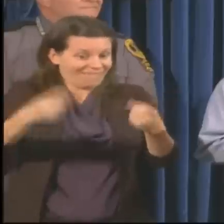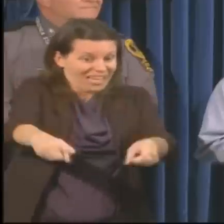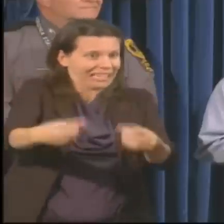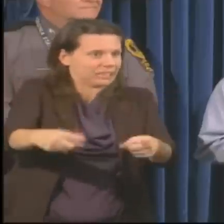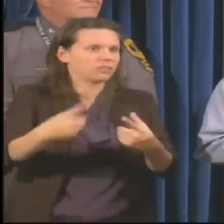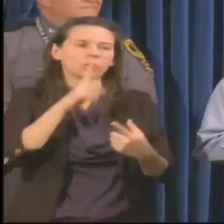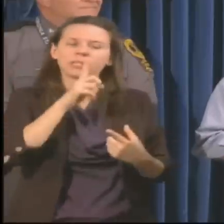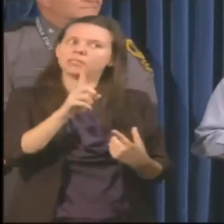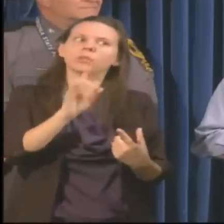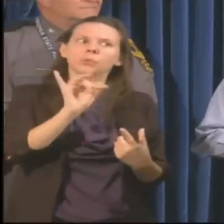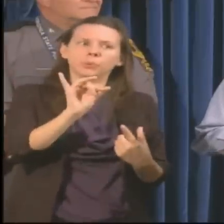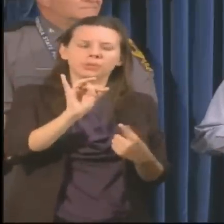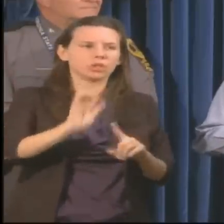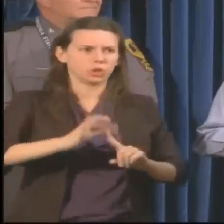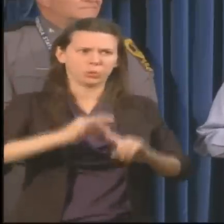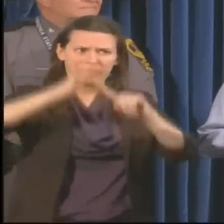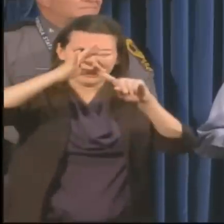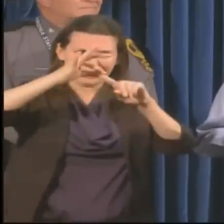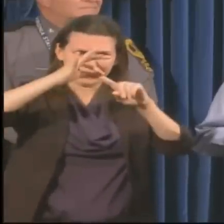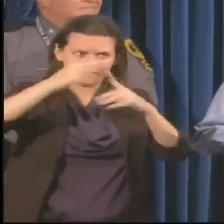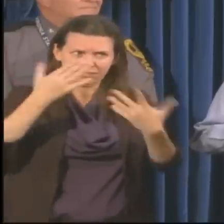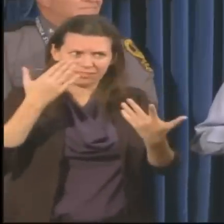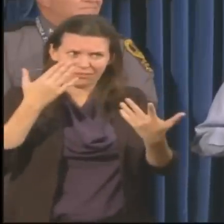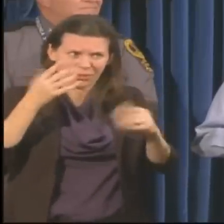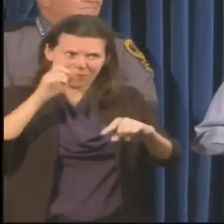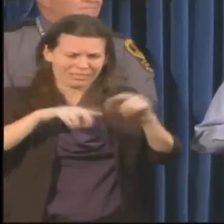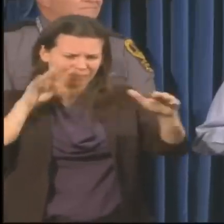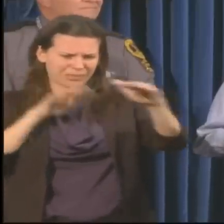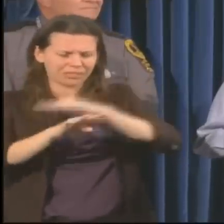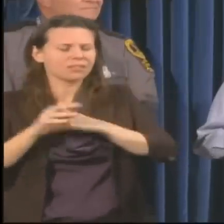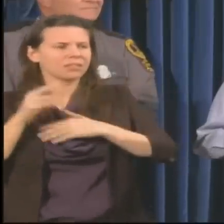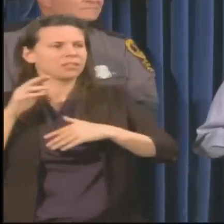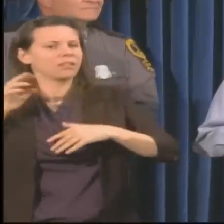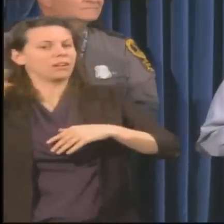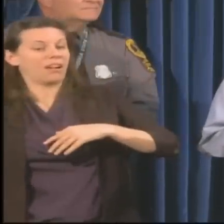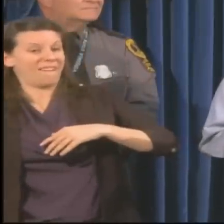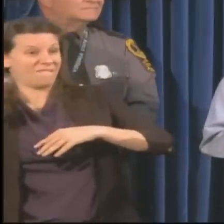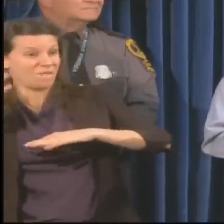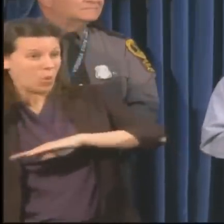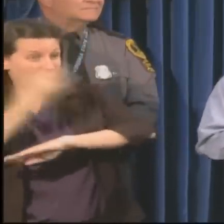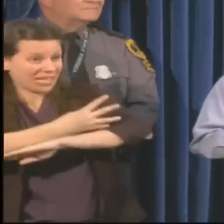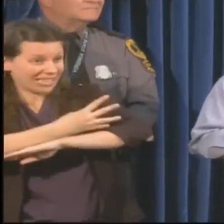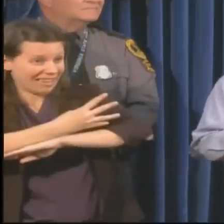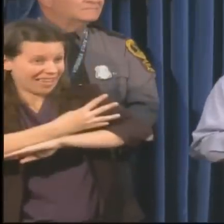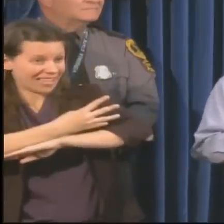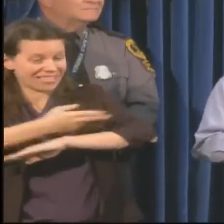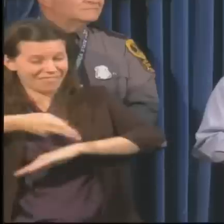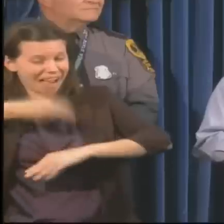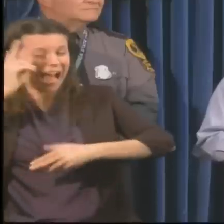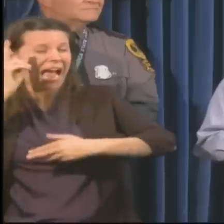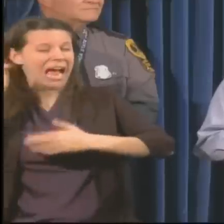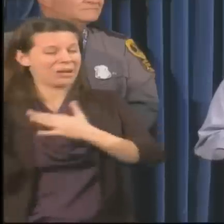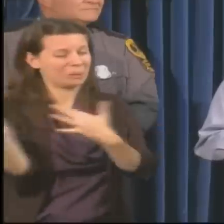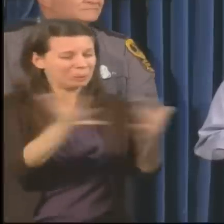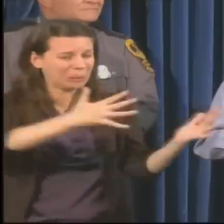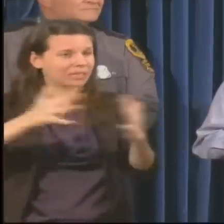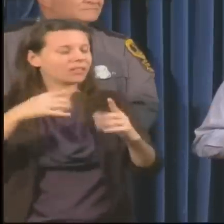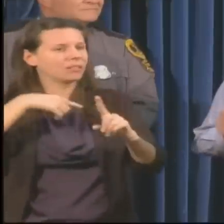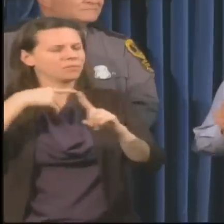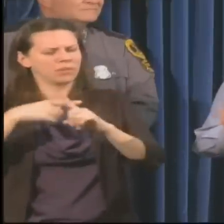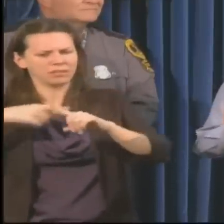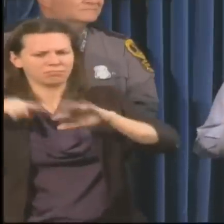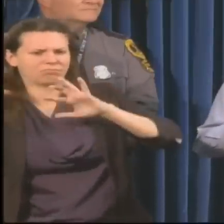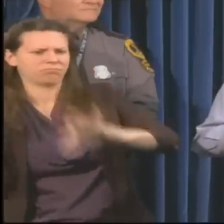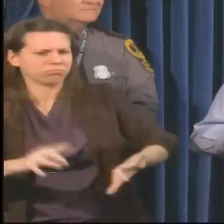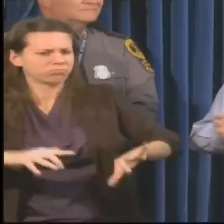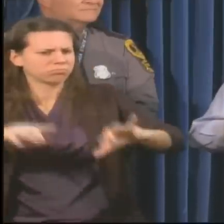impacts are going to be of four days of high winds and heavy rain and the wind changing direction. Most of the time with a hurricane,